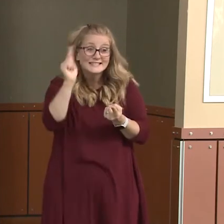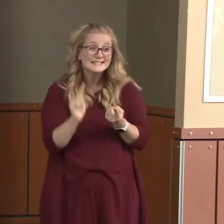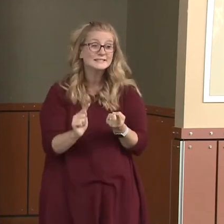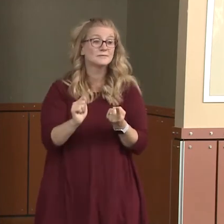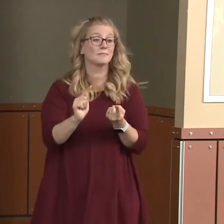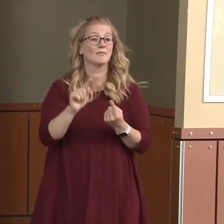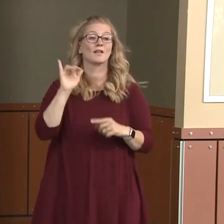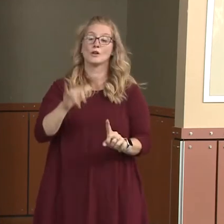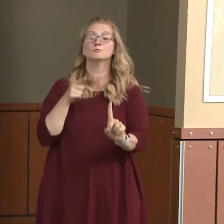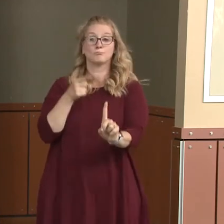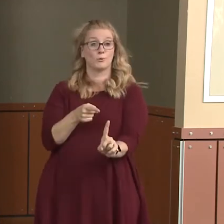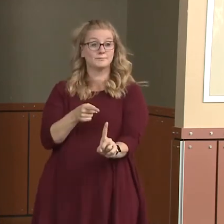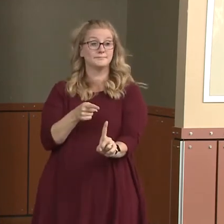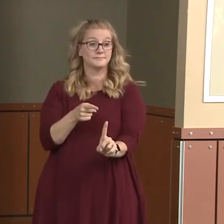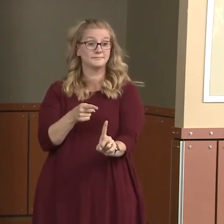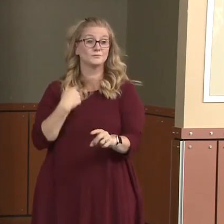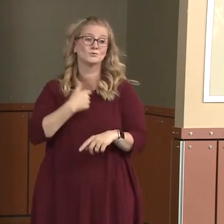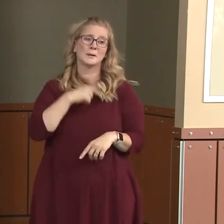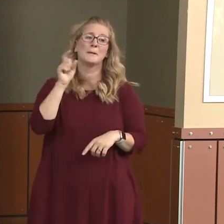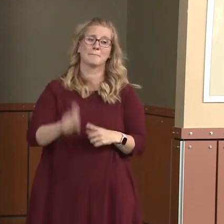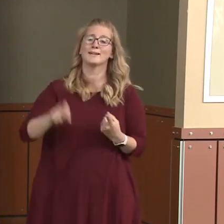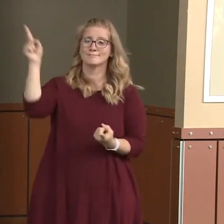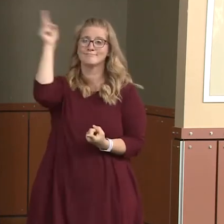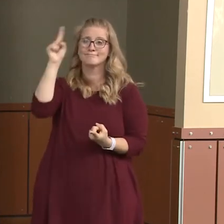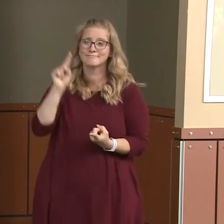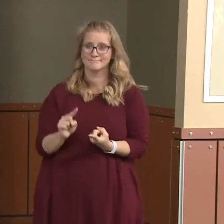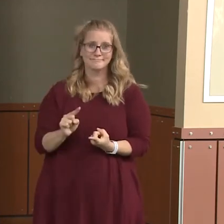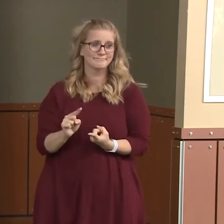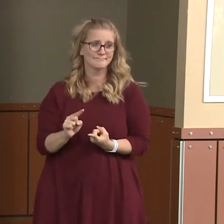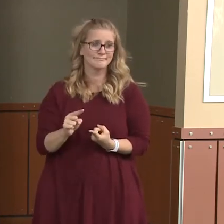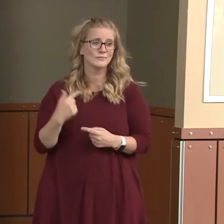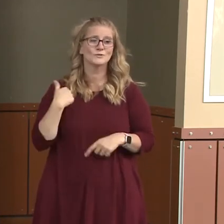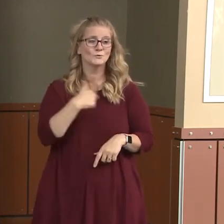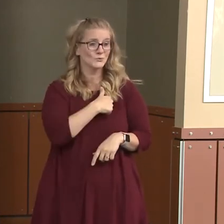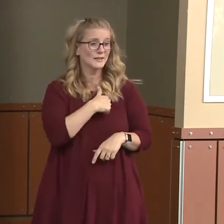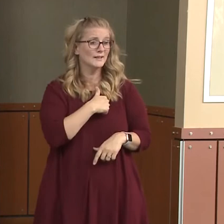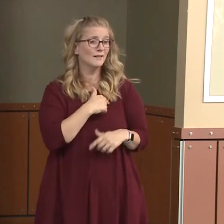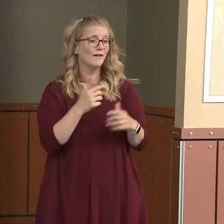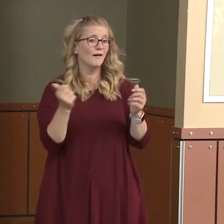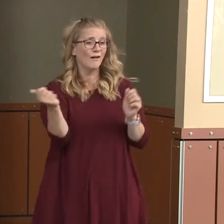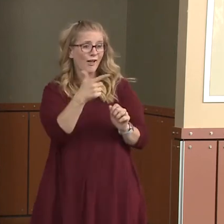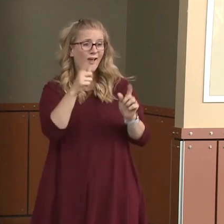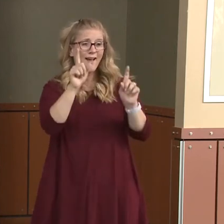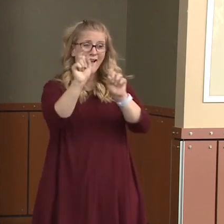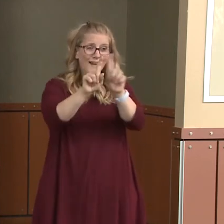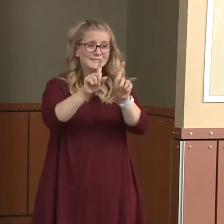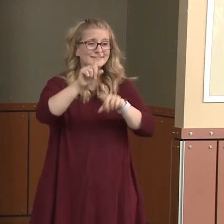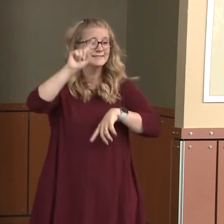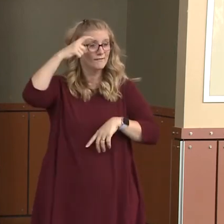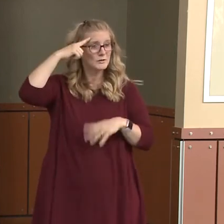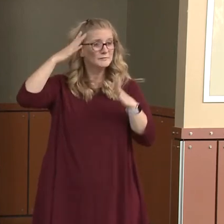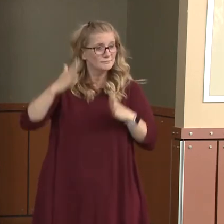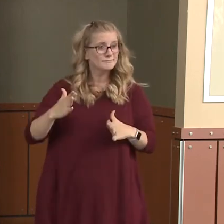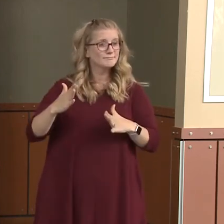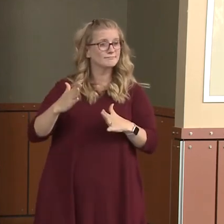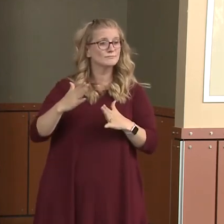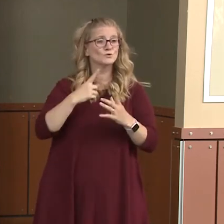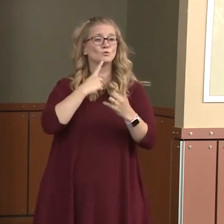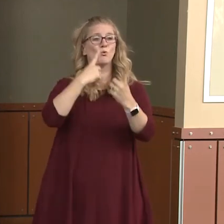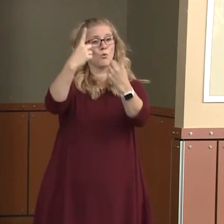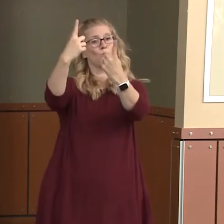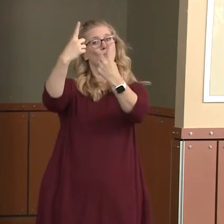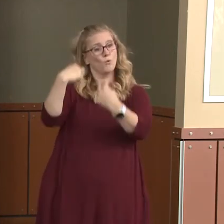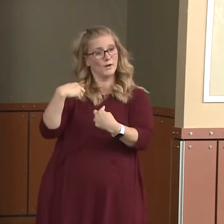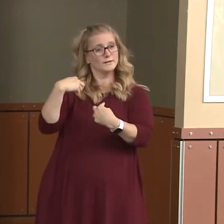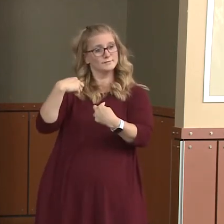numbers down. We collectively asked the governor to give us a directive, as he did with Yakima, on the businesses.